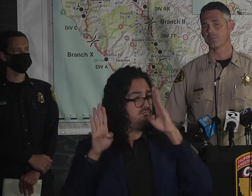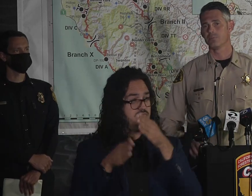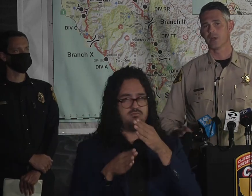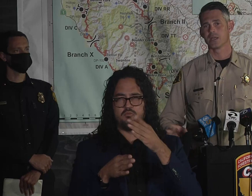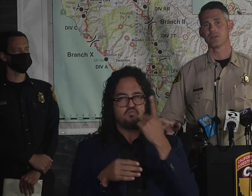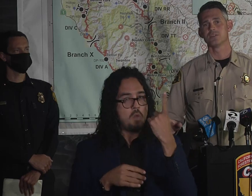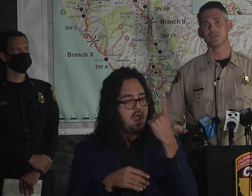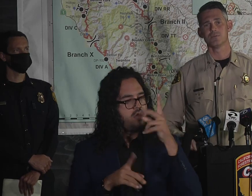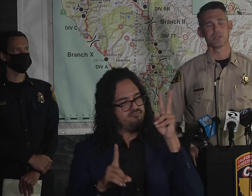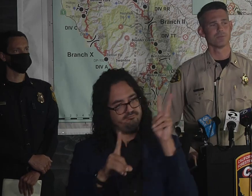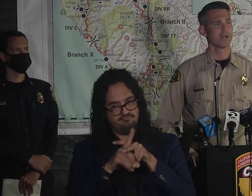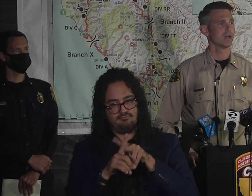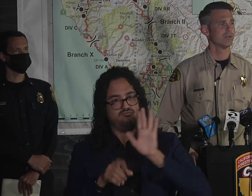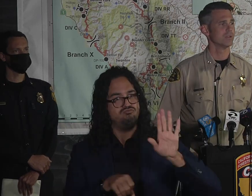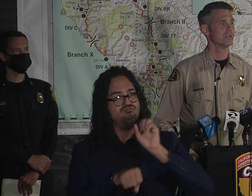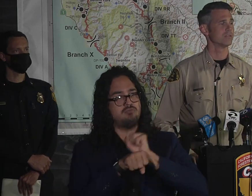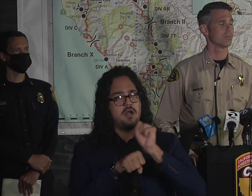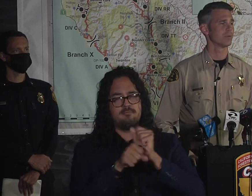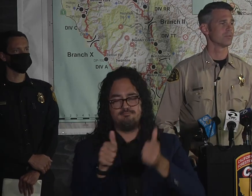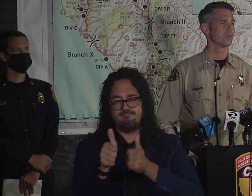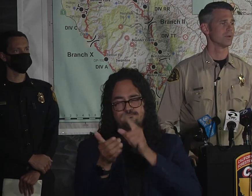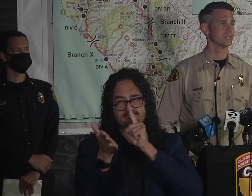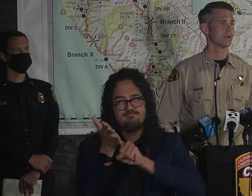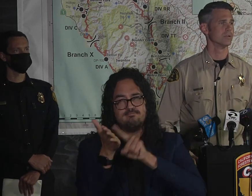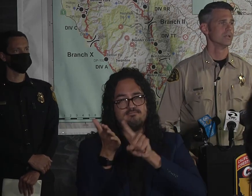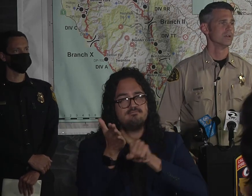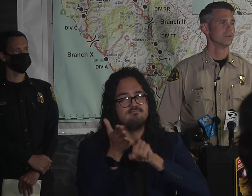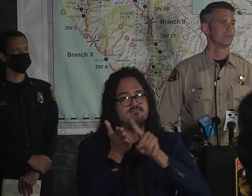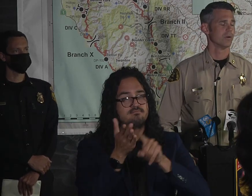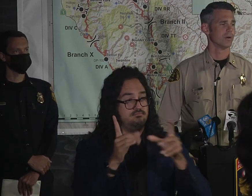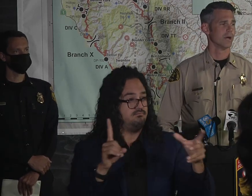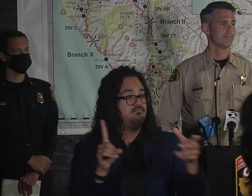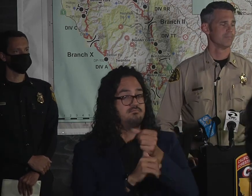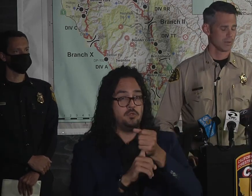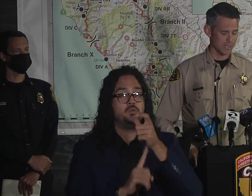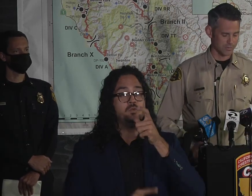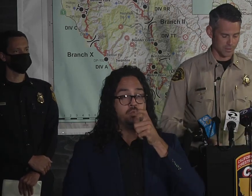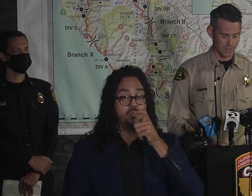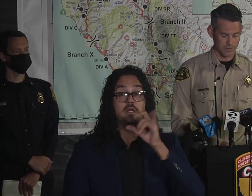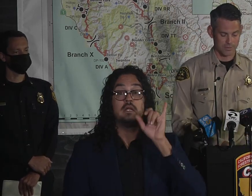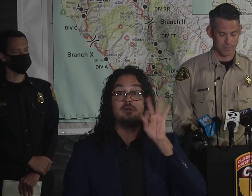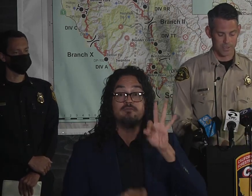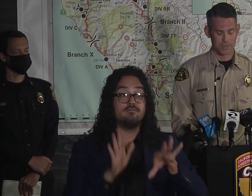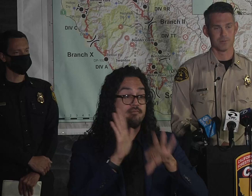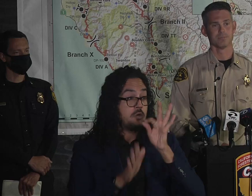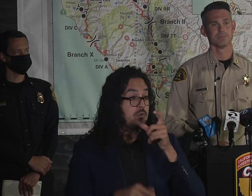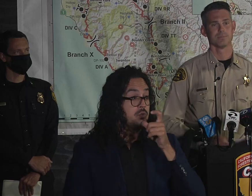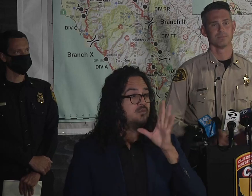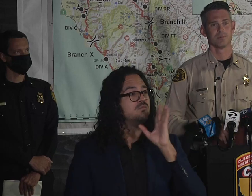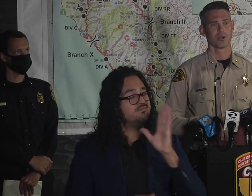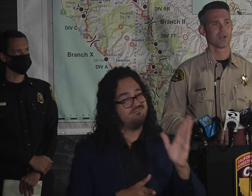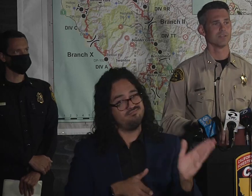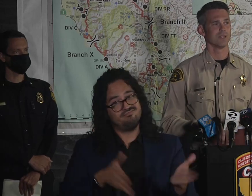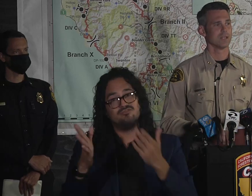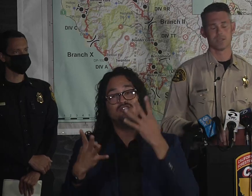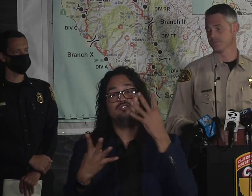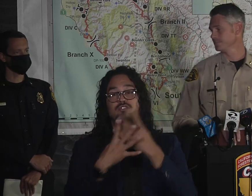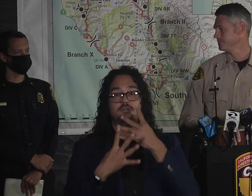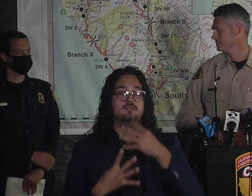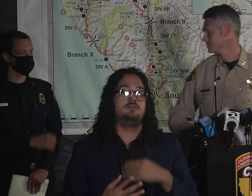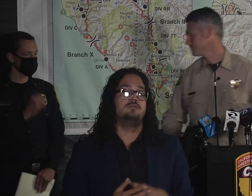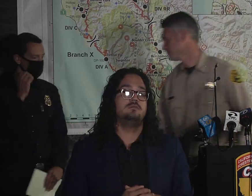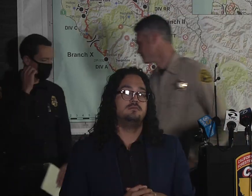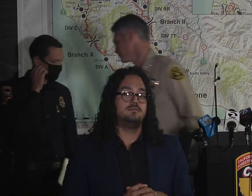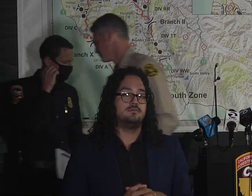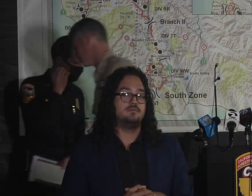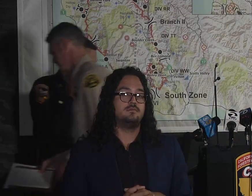I guarantee if we can find out who did this, that person's going to jail. So anyway, that's an update on our activity. Thank you.